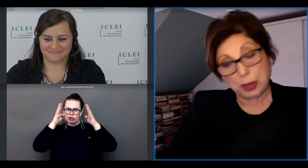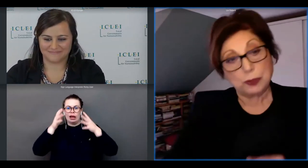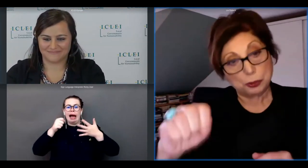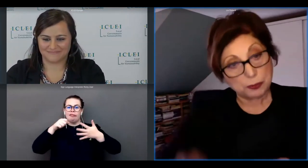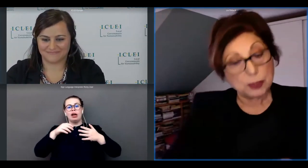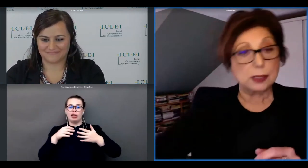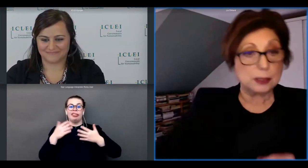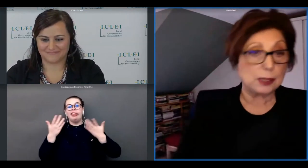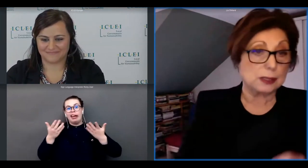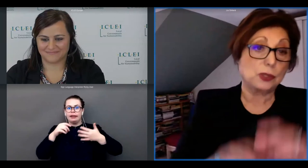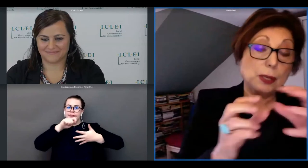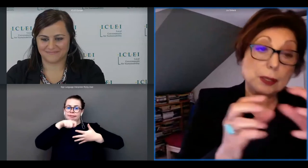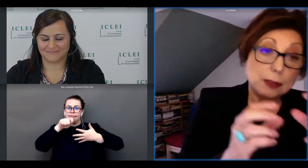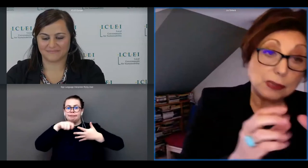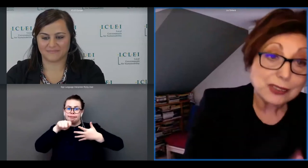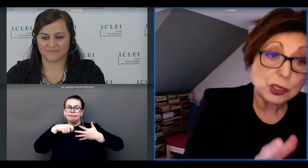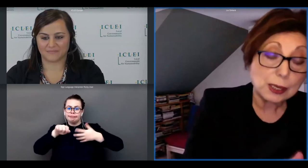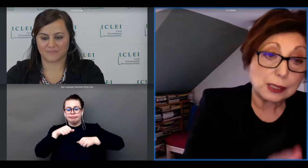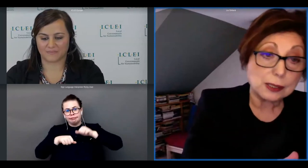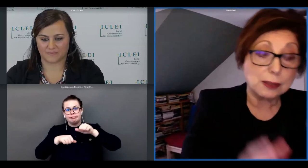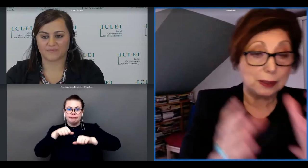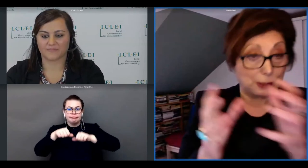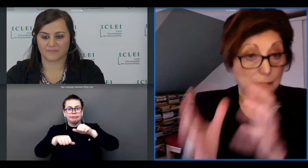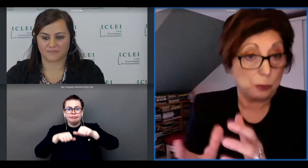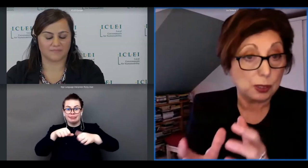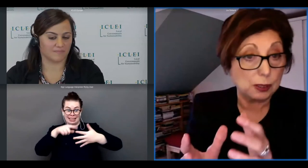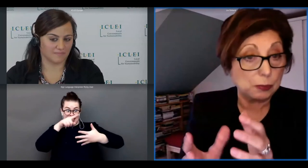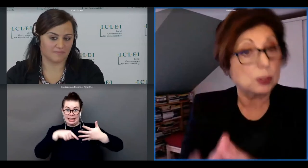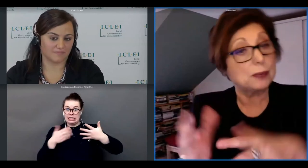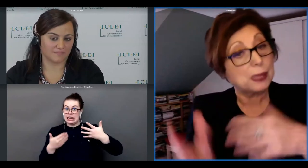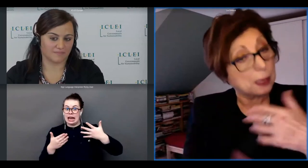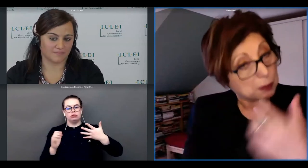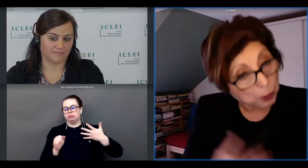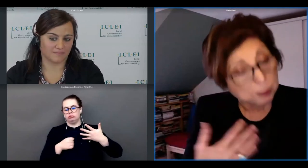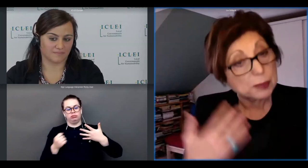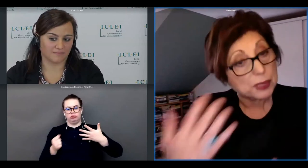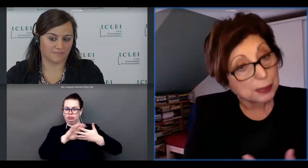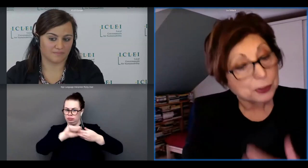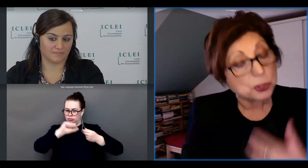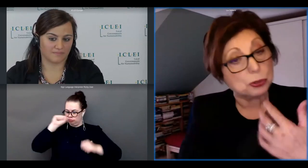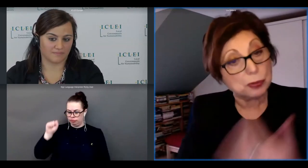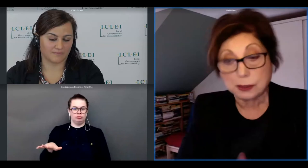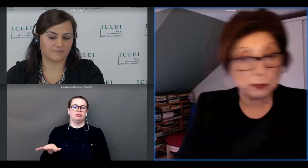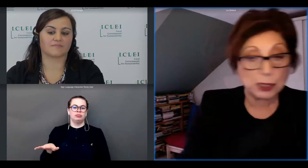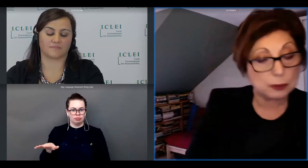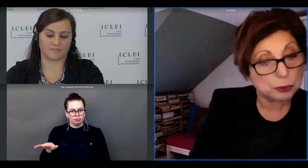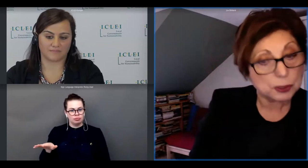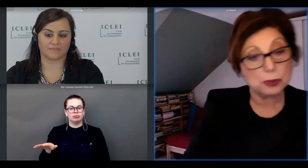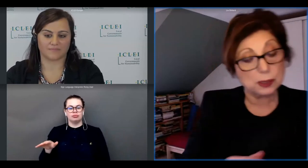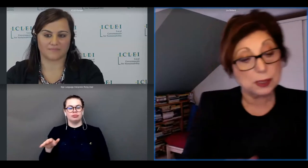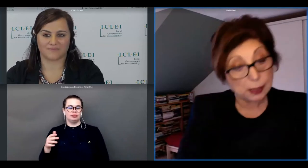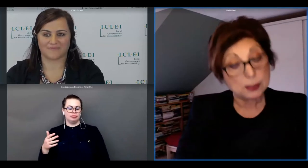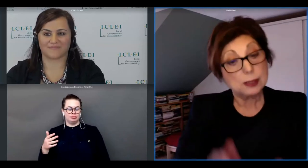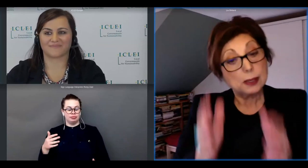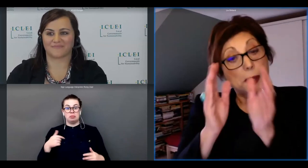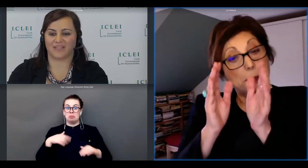have a university etc that checklist doesn't work anymore and there are problems attached to that and we can't go into the